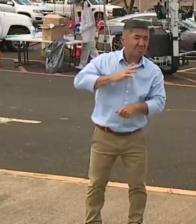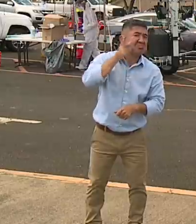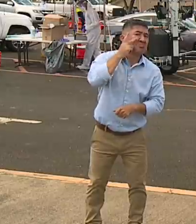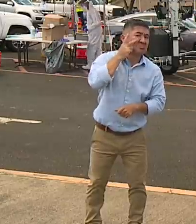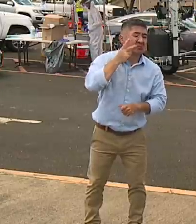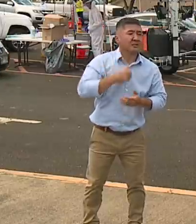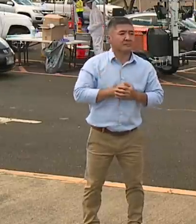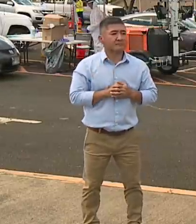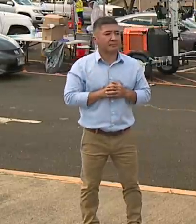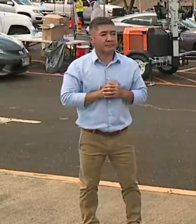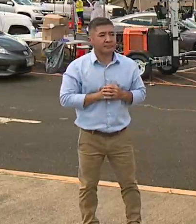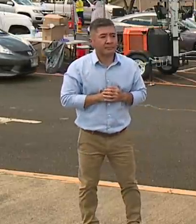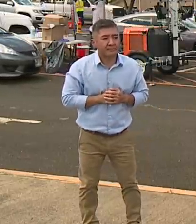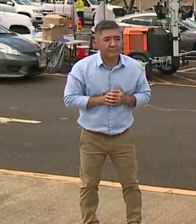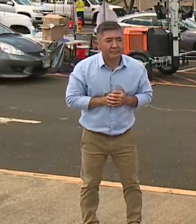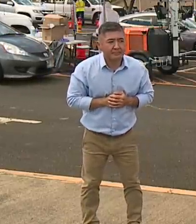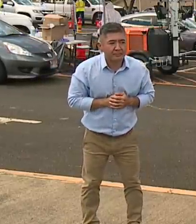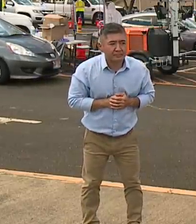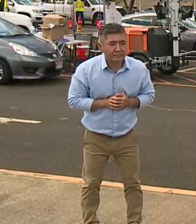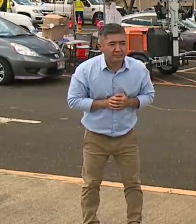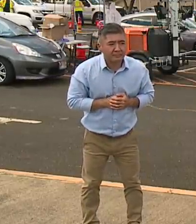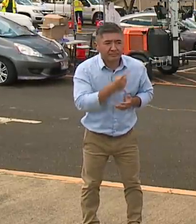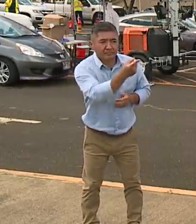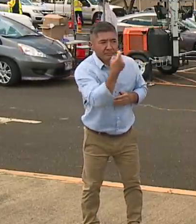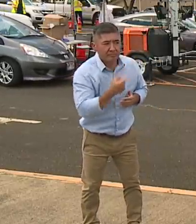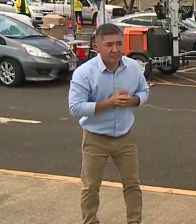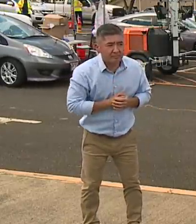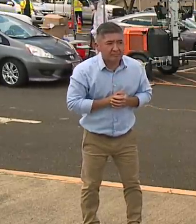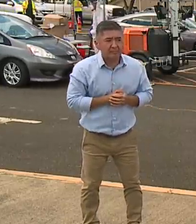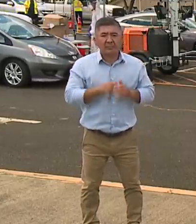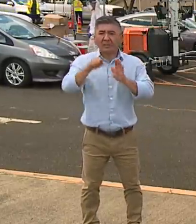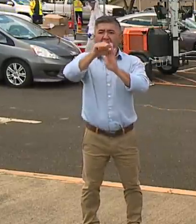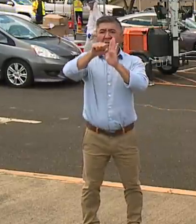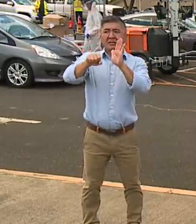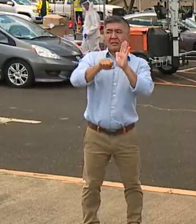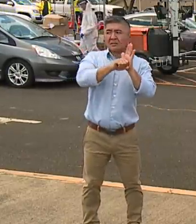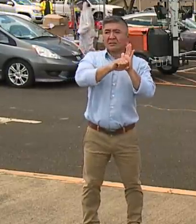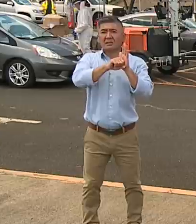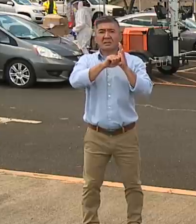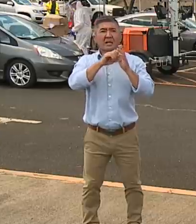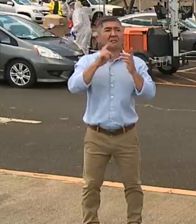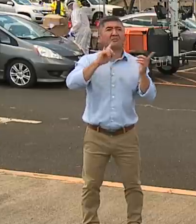Thanks. Alex, has the stay-at-home order had not been signed to the law?